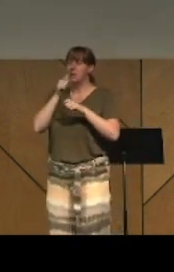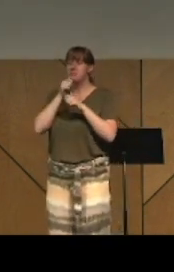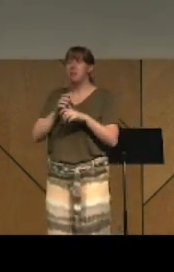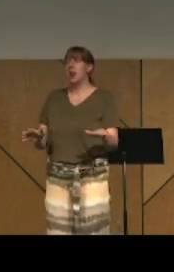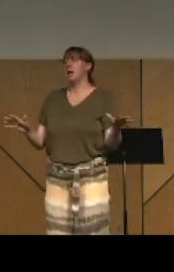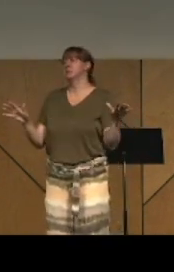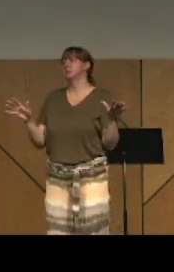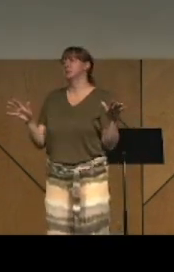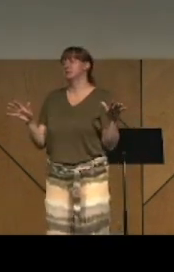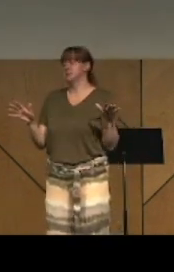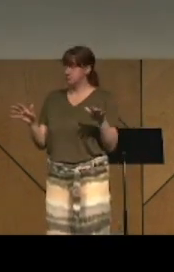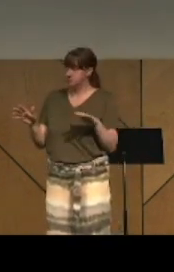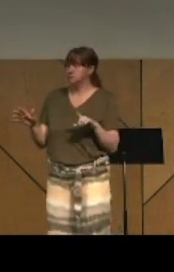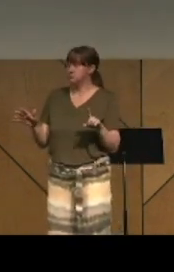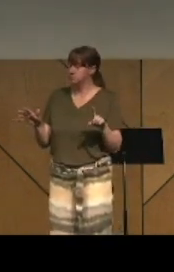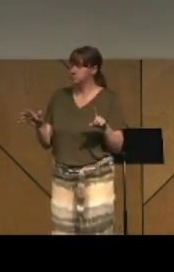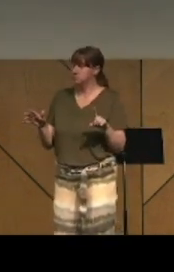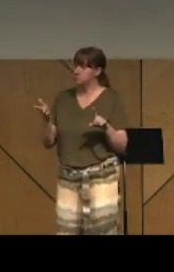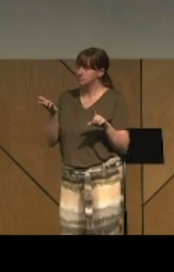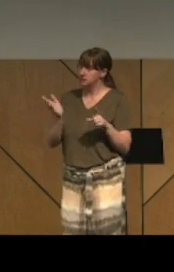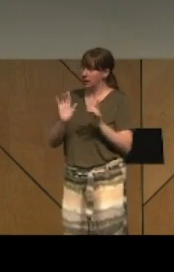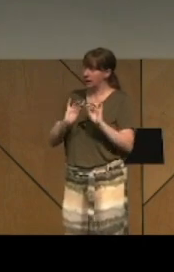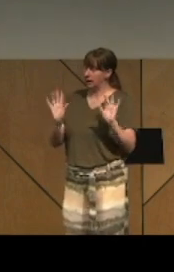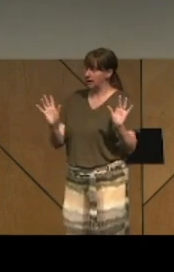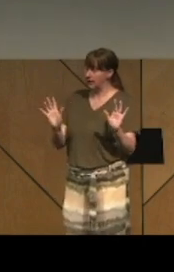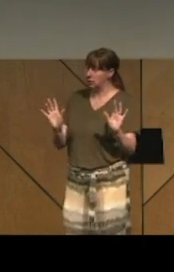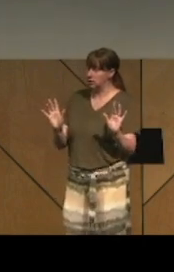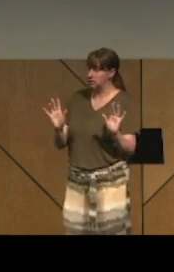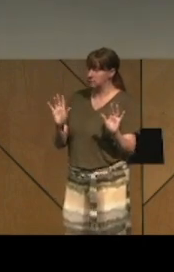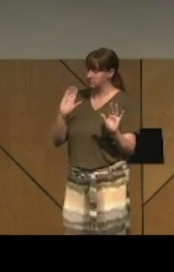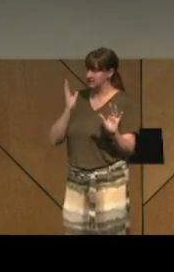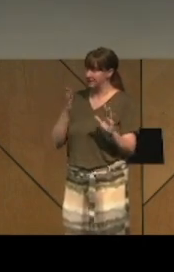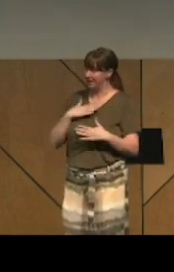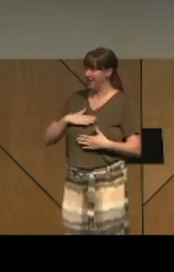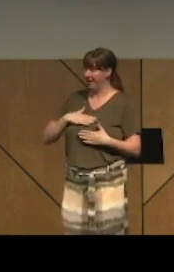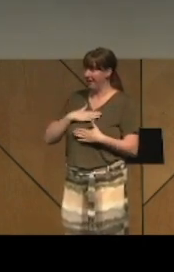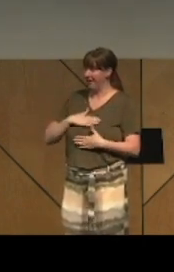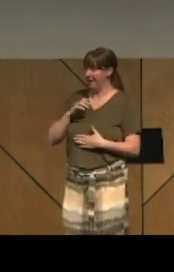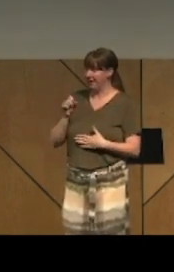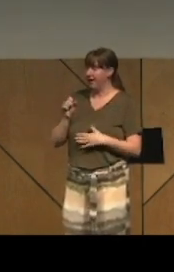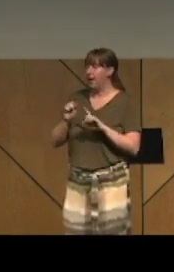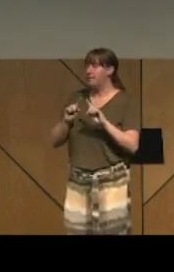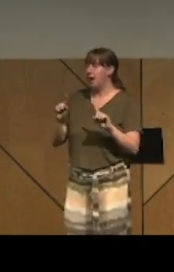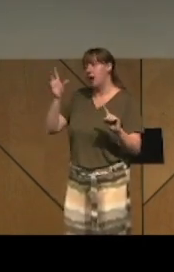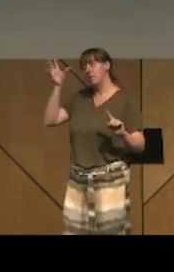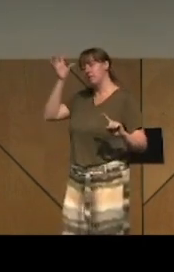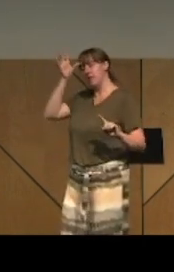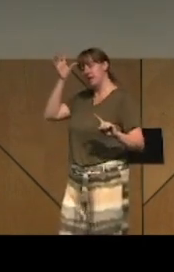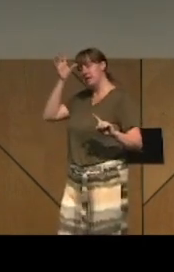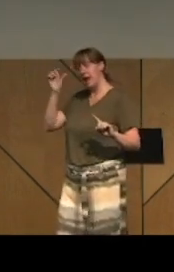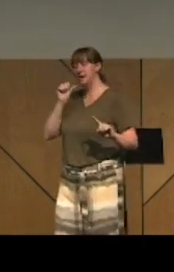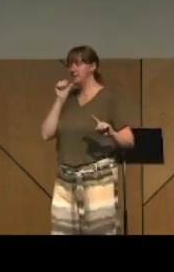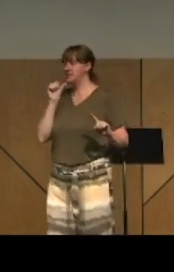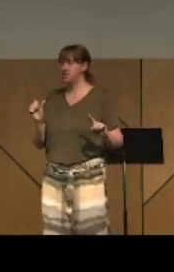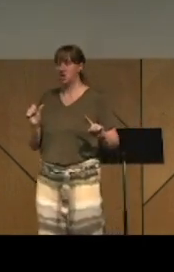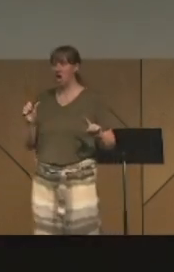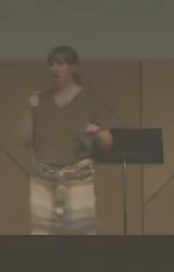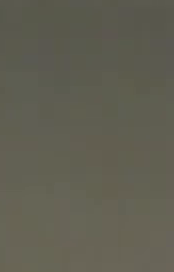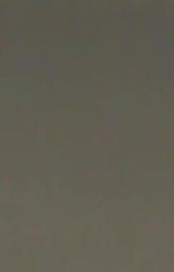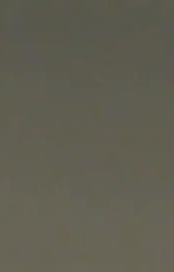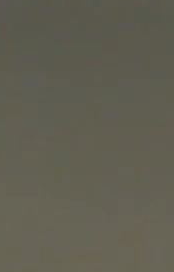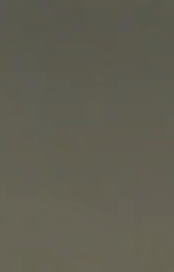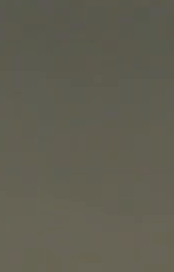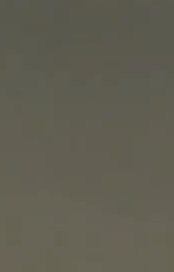that any married man would enjoy. But then the dad doesn't talk about the wife as a